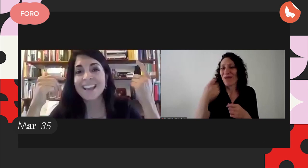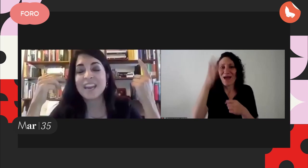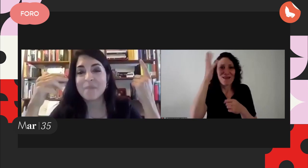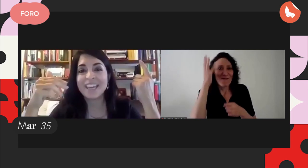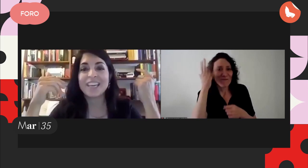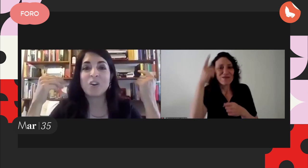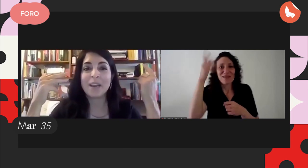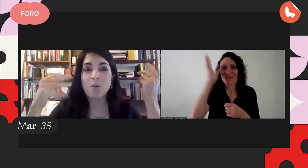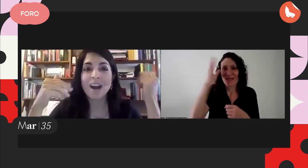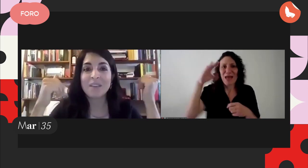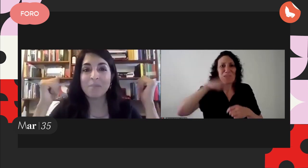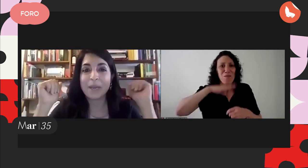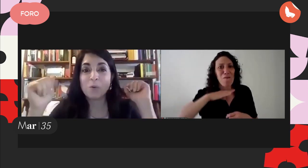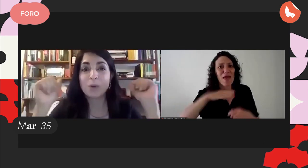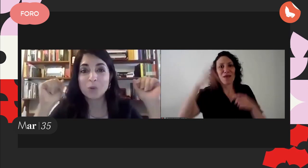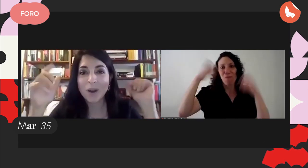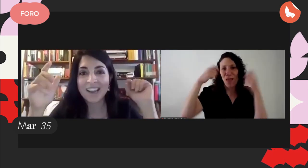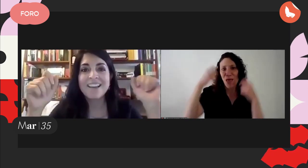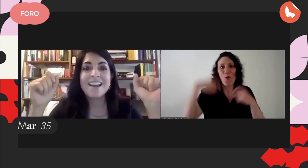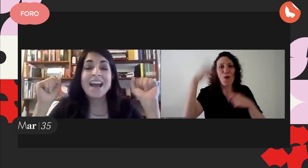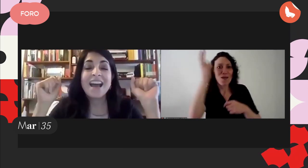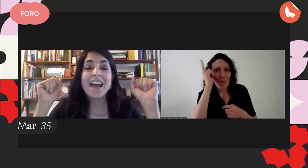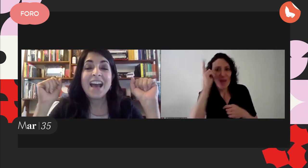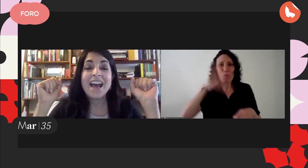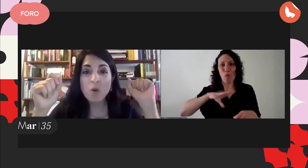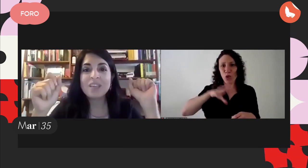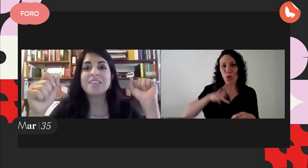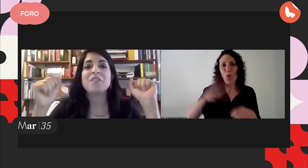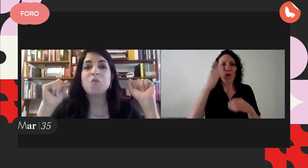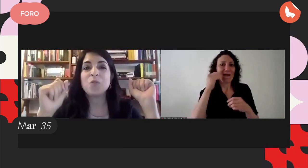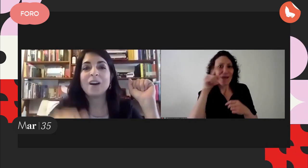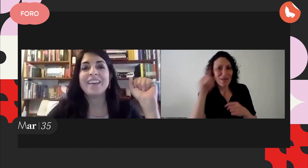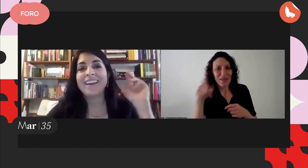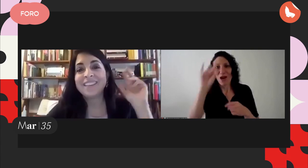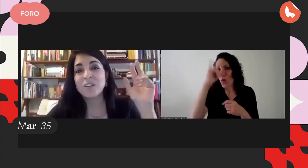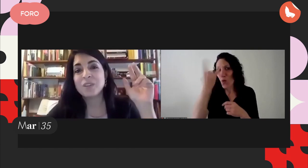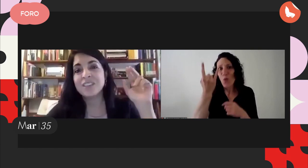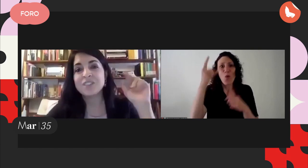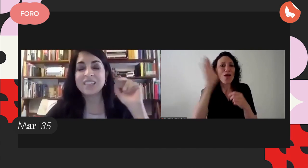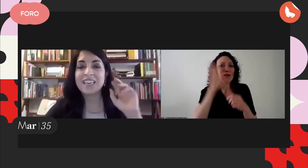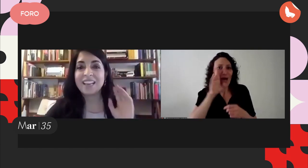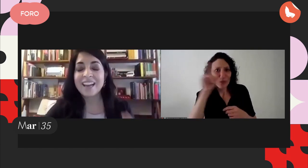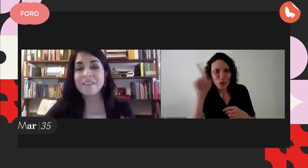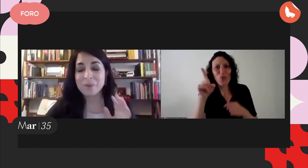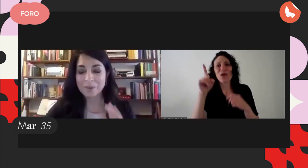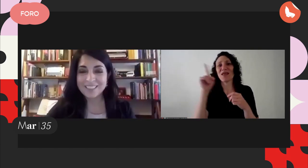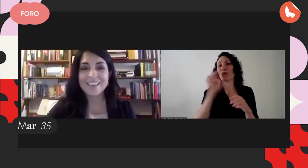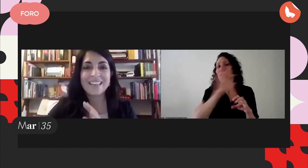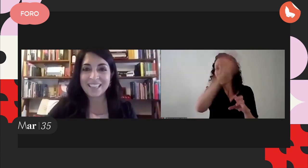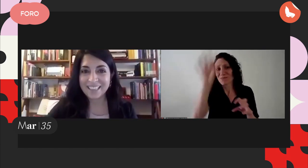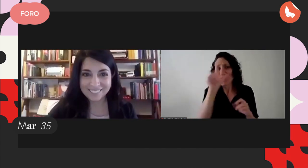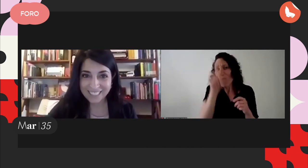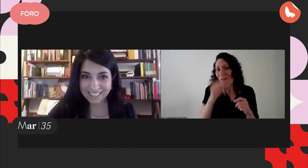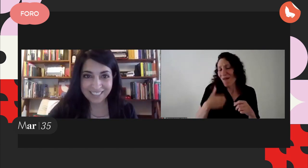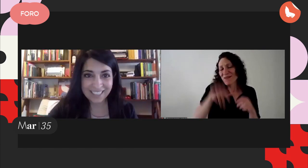spain france italy mexico paraguay peru portugal united kingdom uruguay united states and